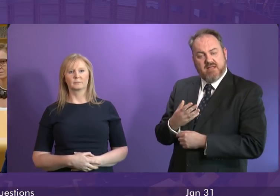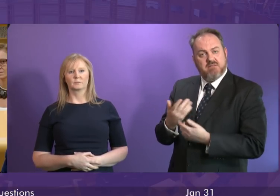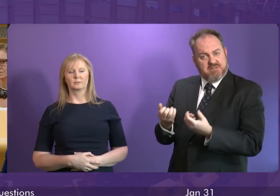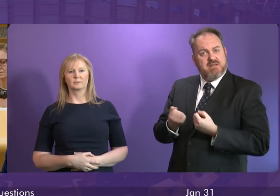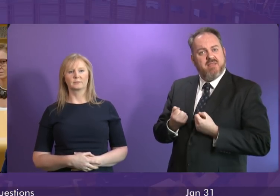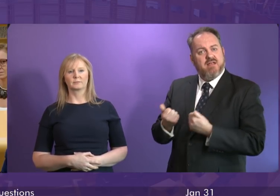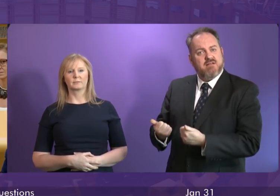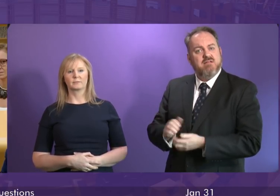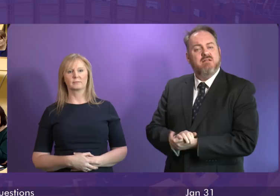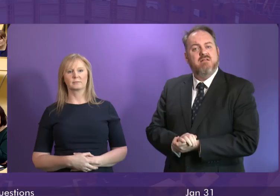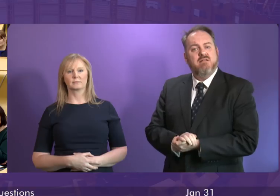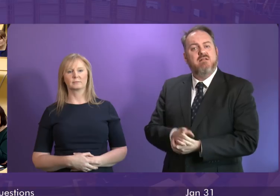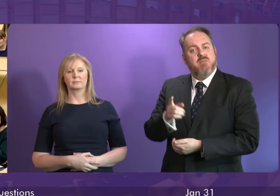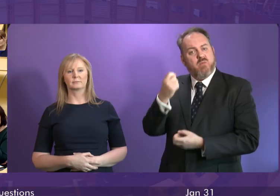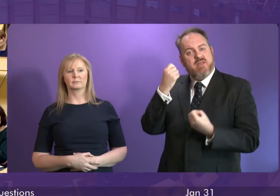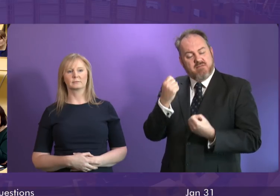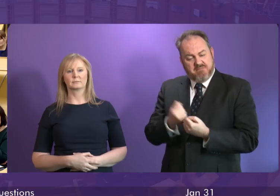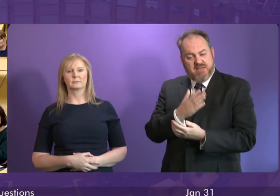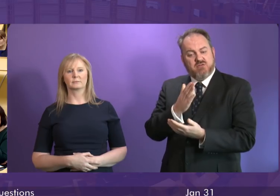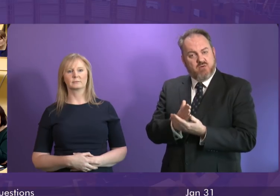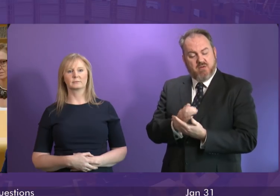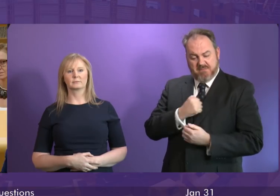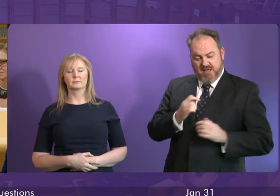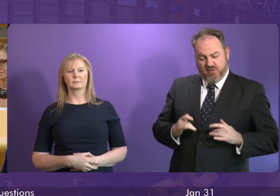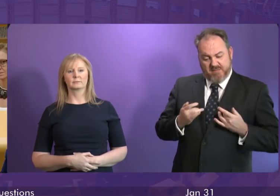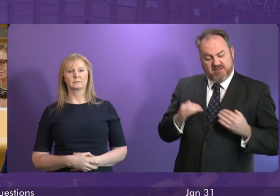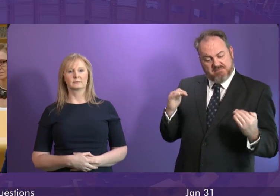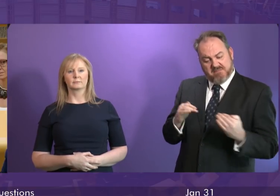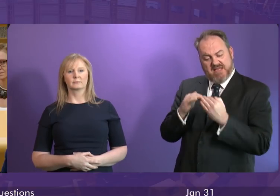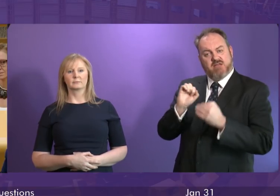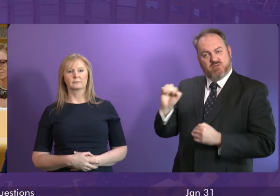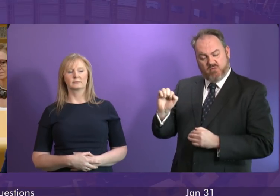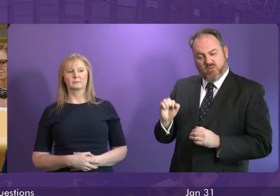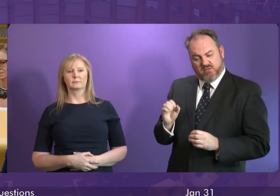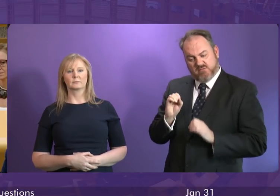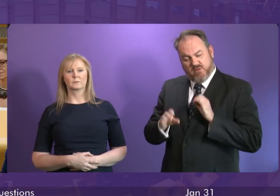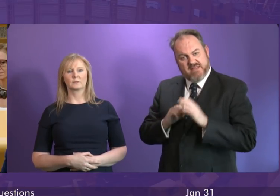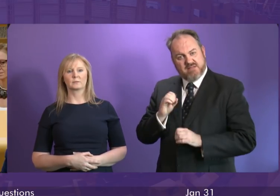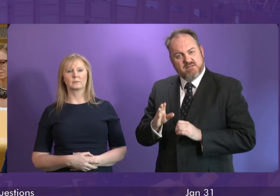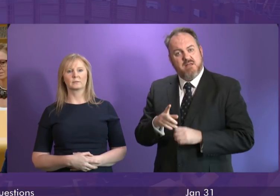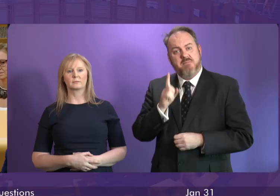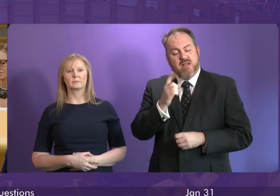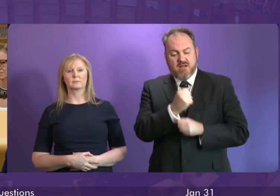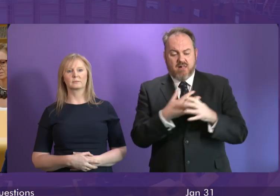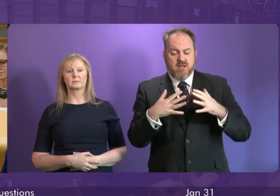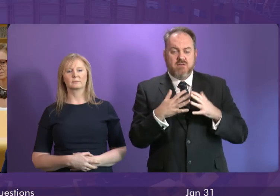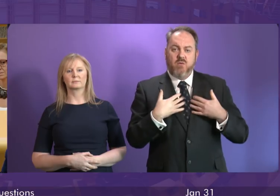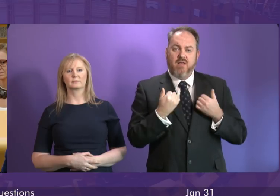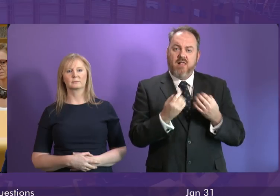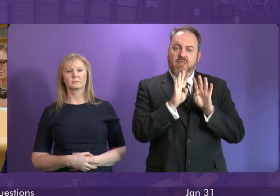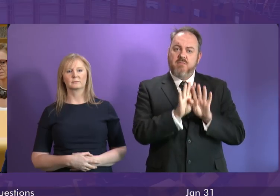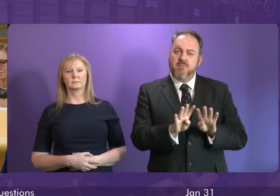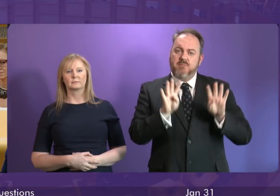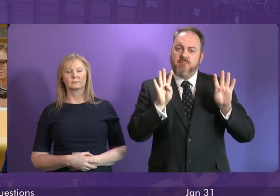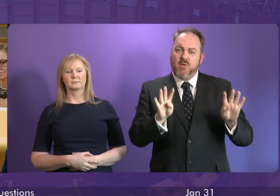very much today in the light of that understanding. We learned from the statement released by Greater Glasgow Health Board that the investigation into